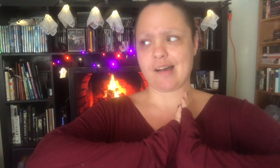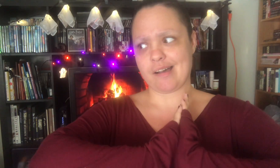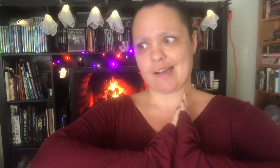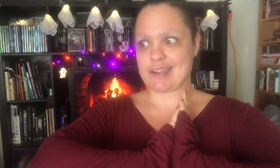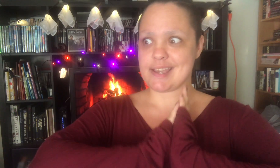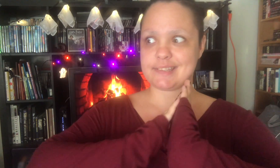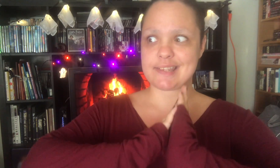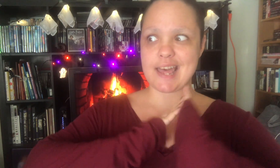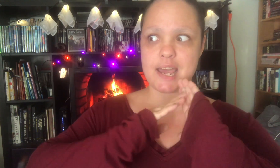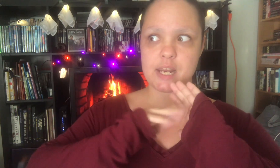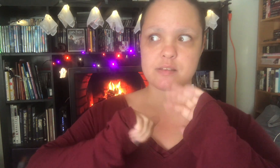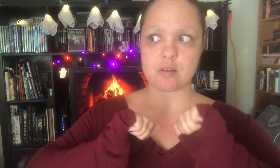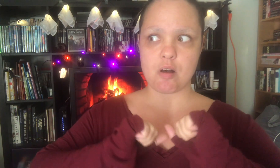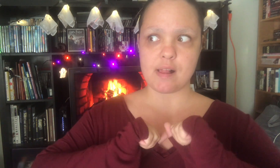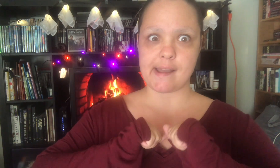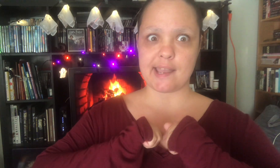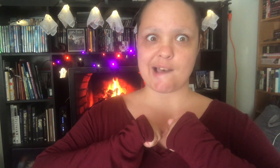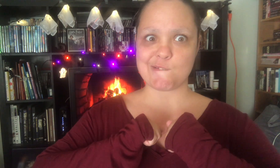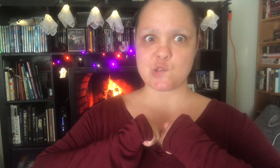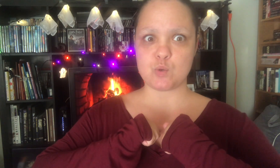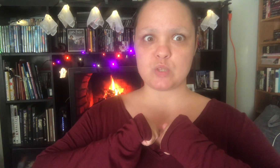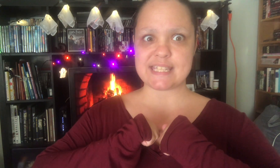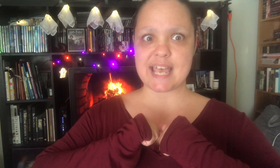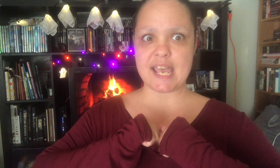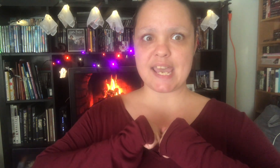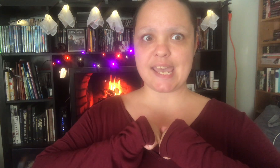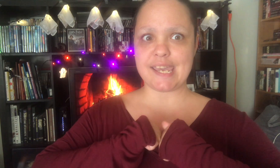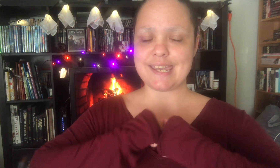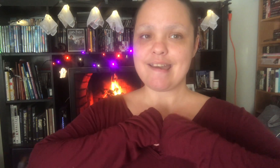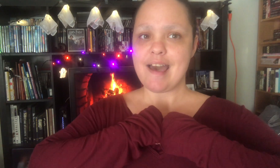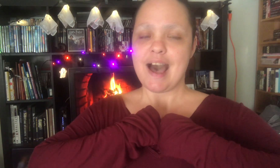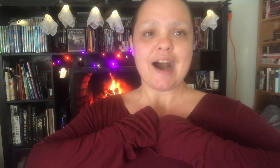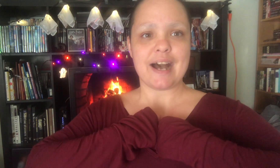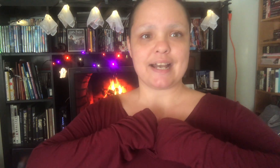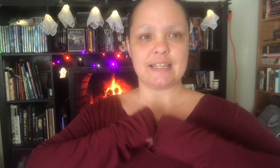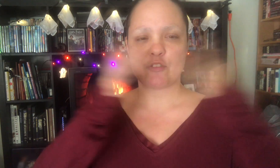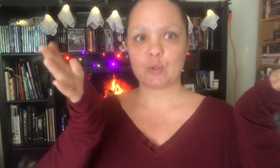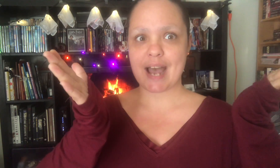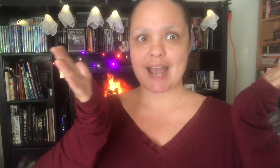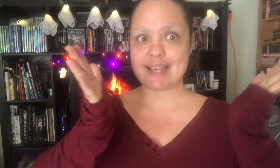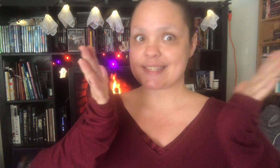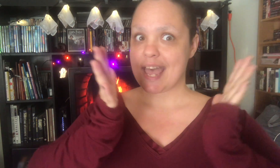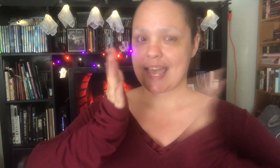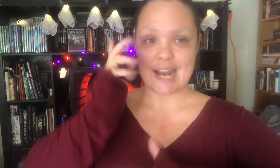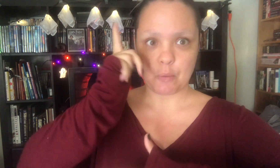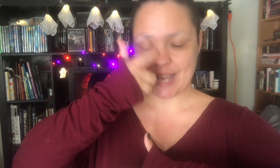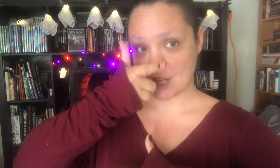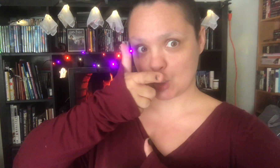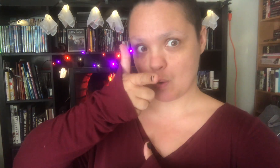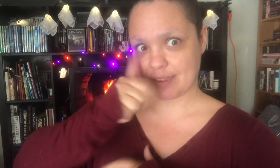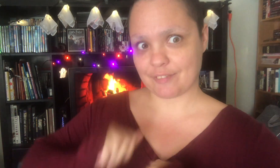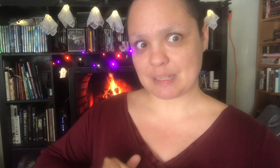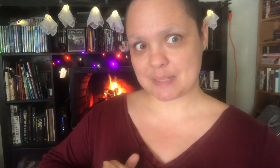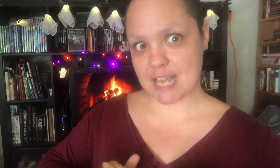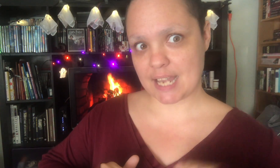I guess that is all I have to say. I love you guys and I'll catch you on the flip side.